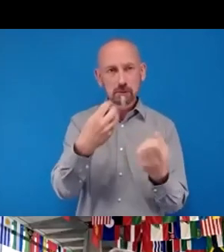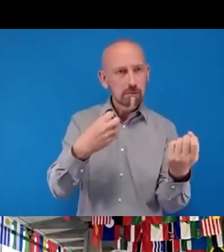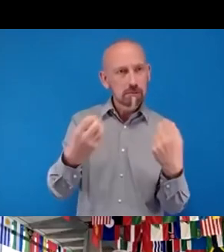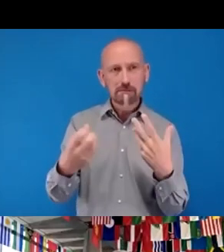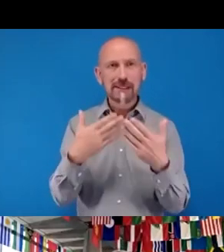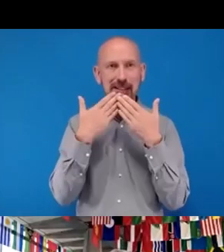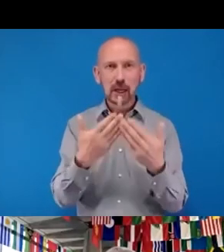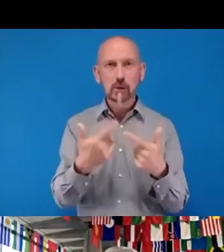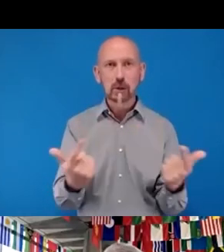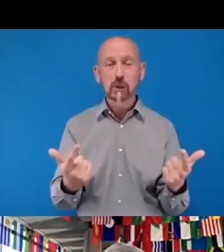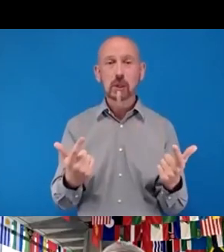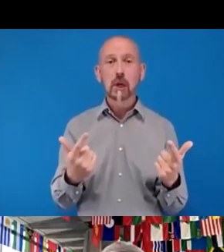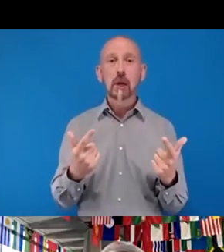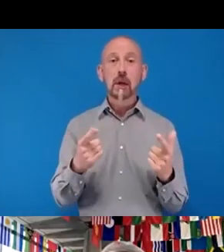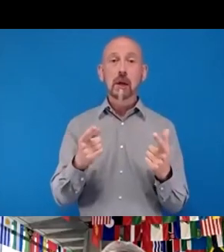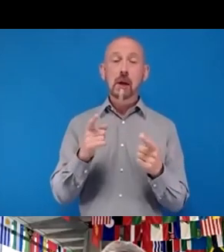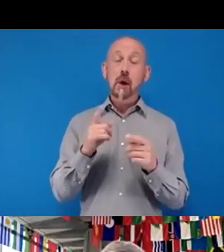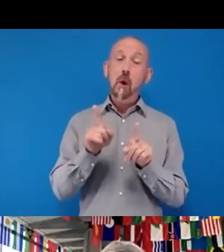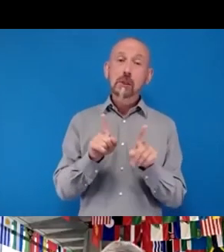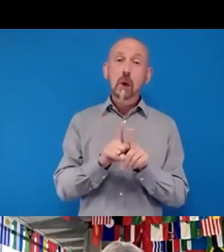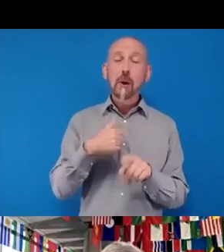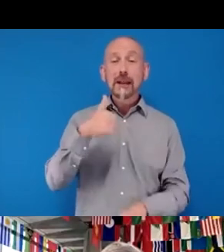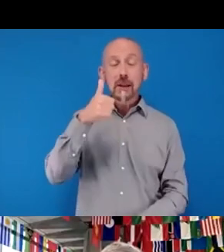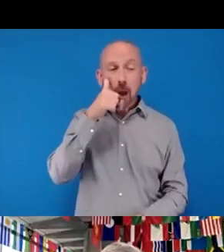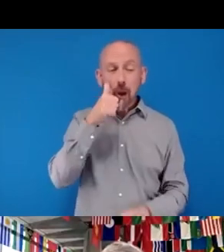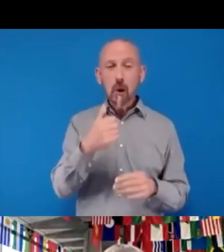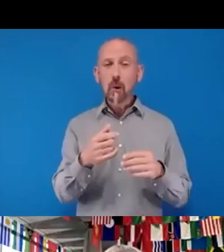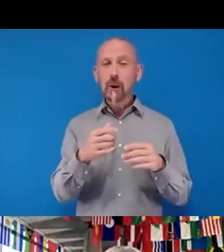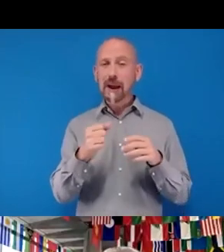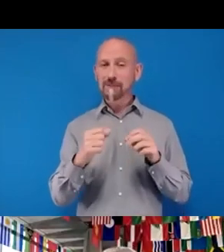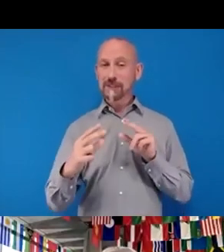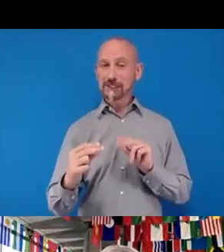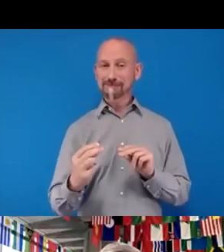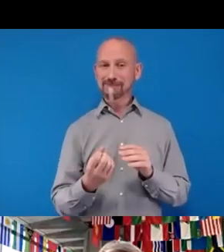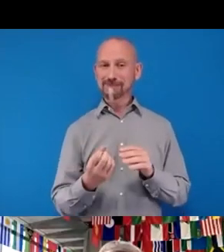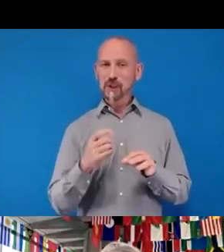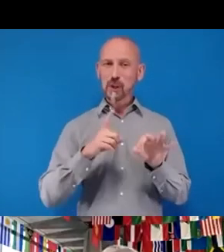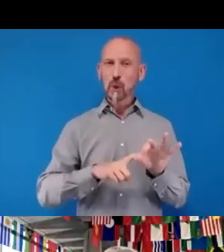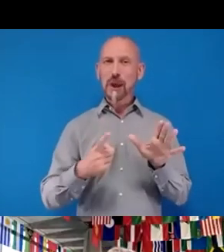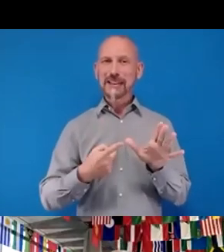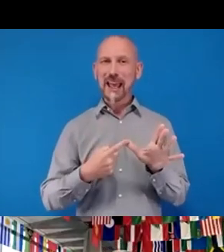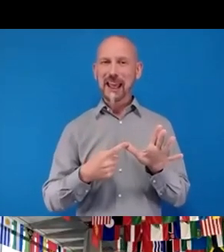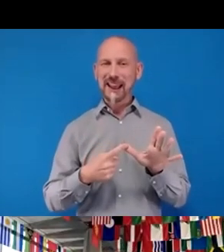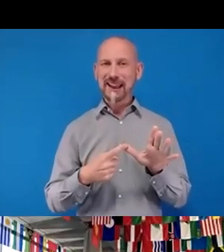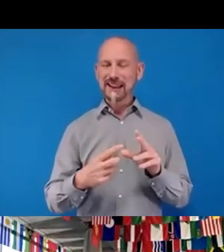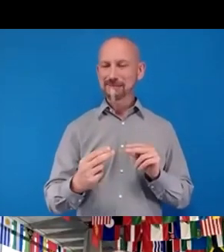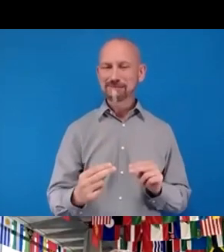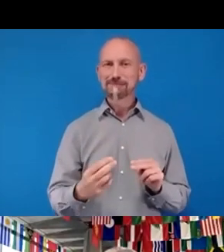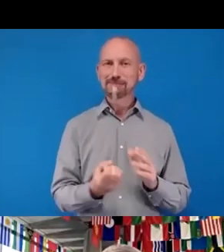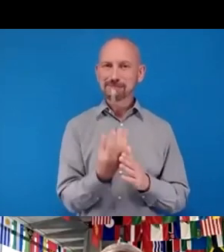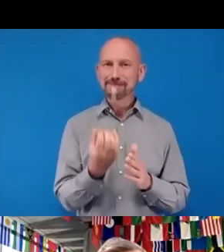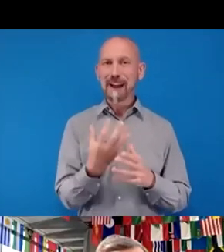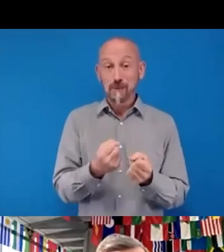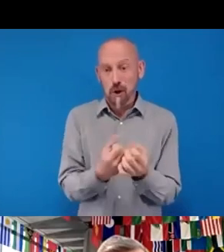today. I also know that there's been a few questions posed in the Q&A box. Unfortunately, we're not going to have time to